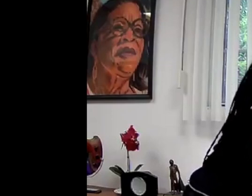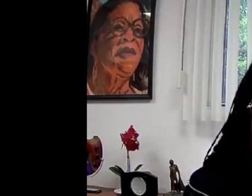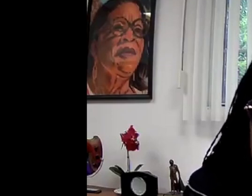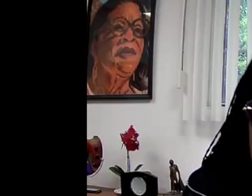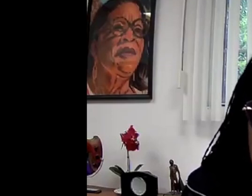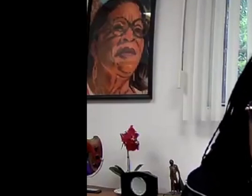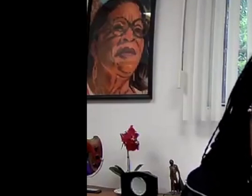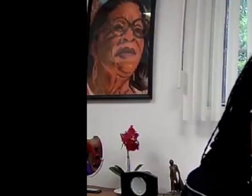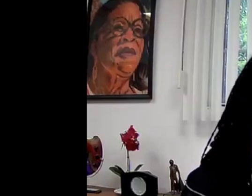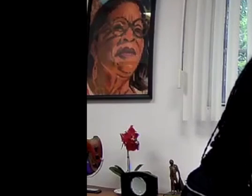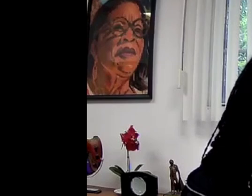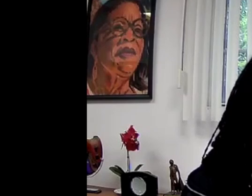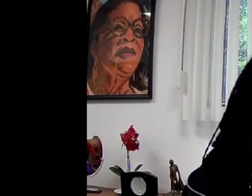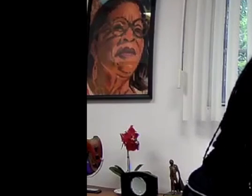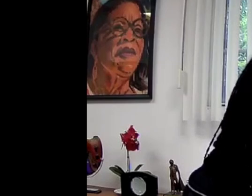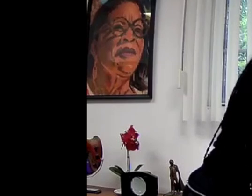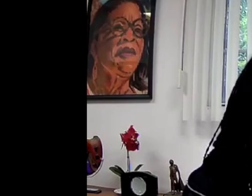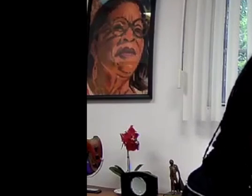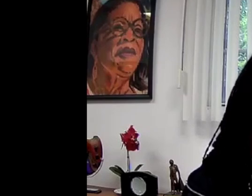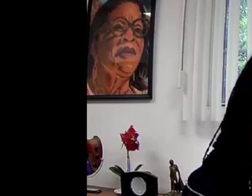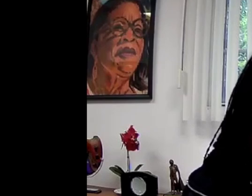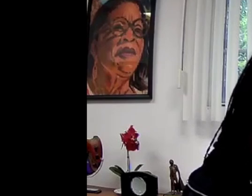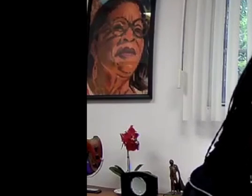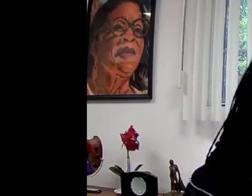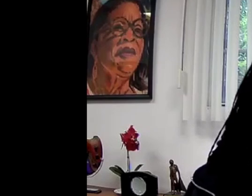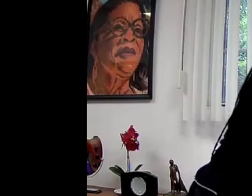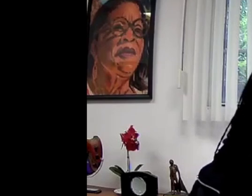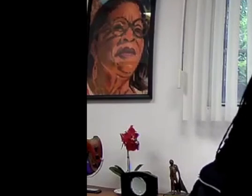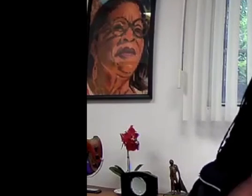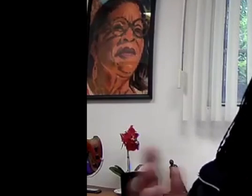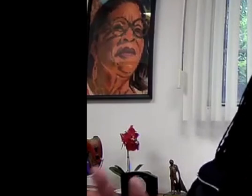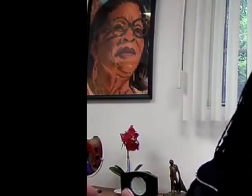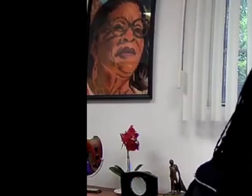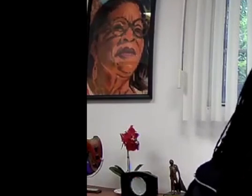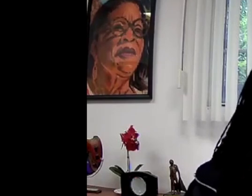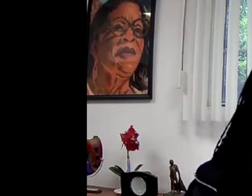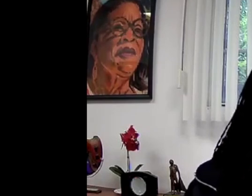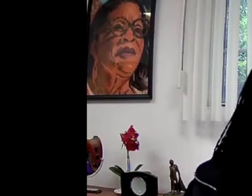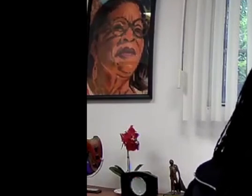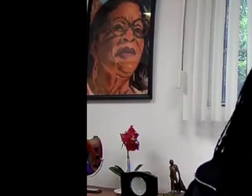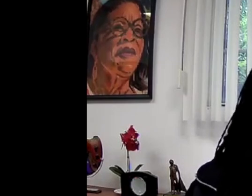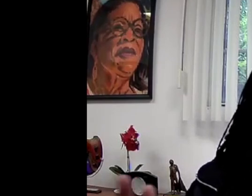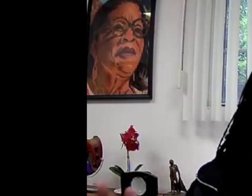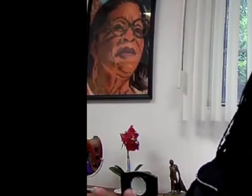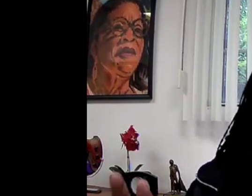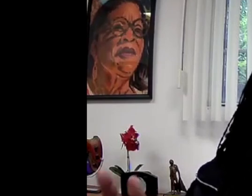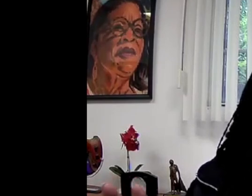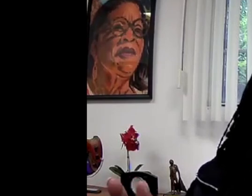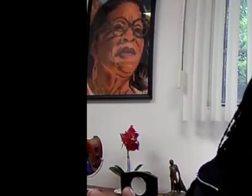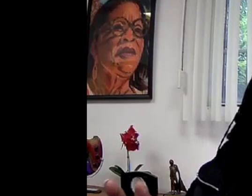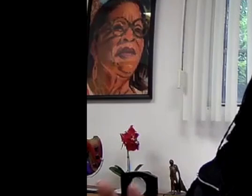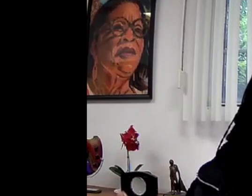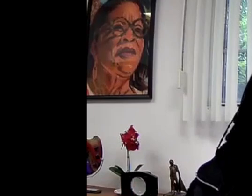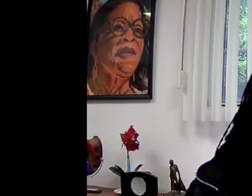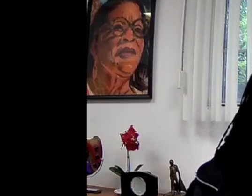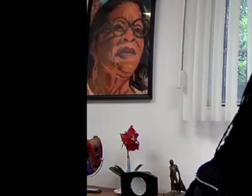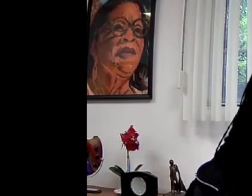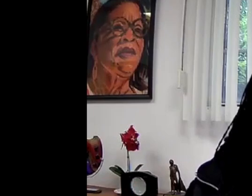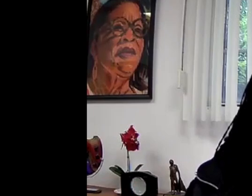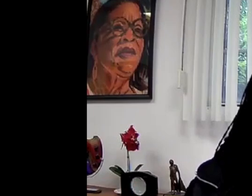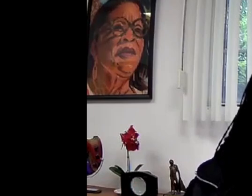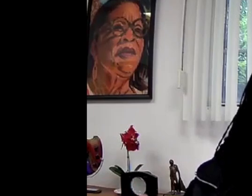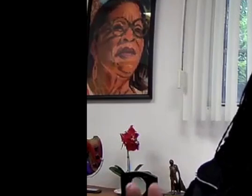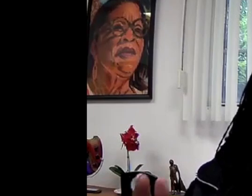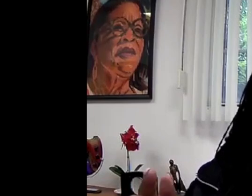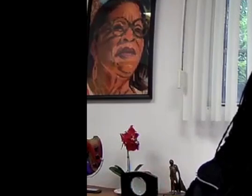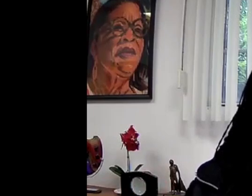the war on drugs actually just blew up, exploded the mass incarceration of women.